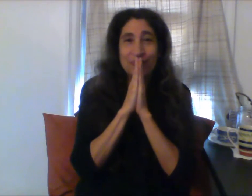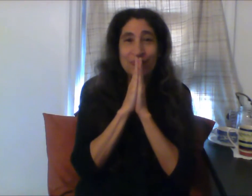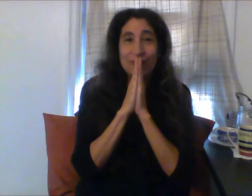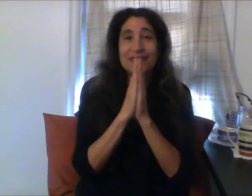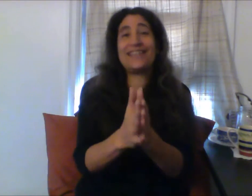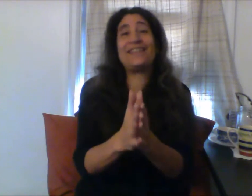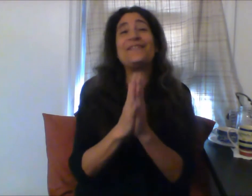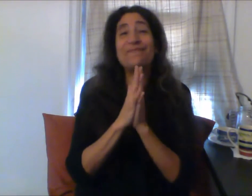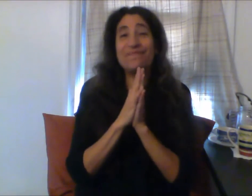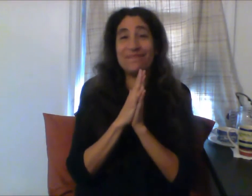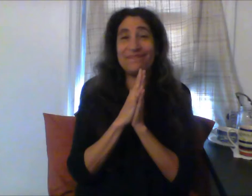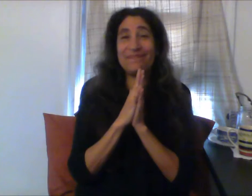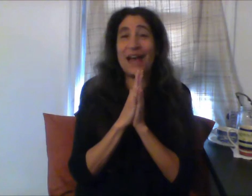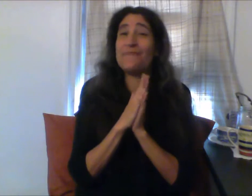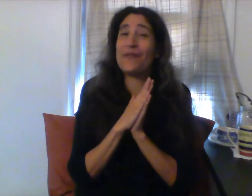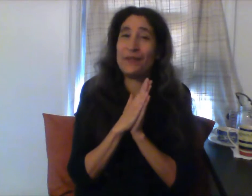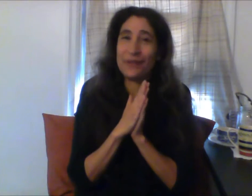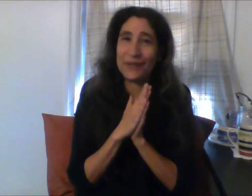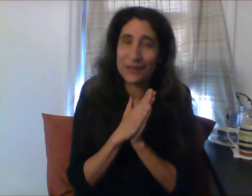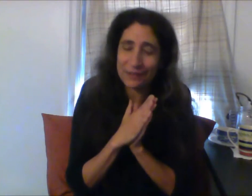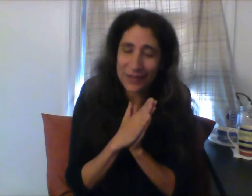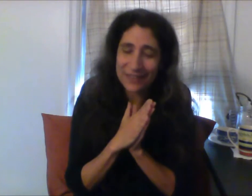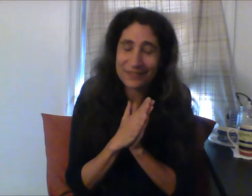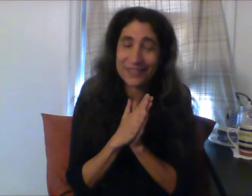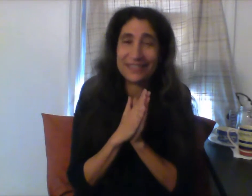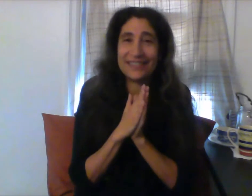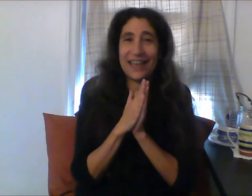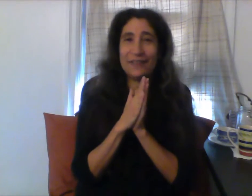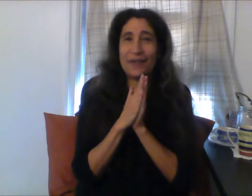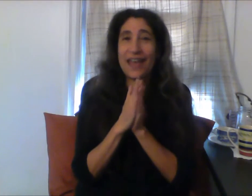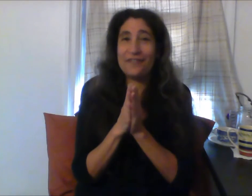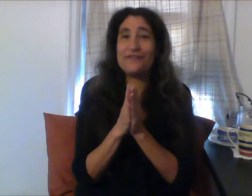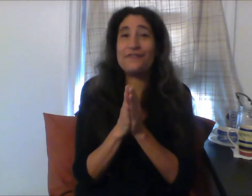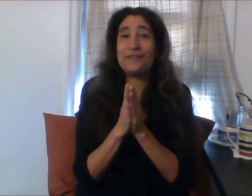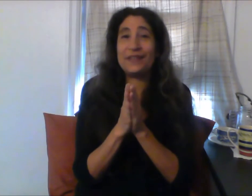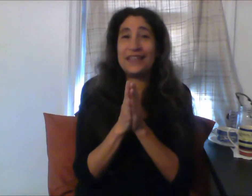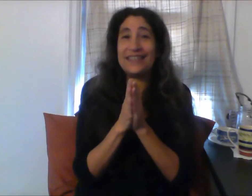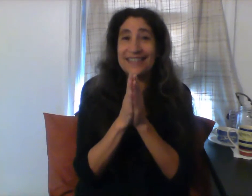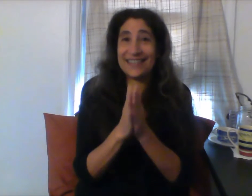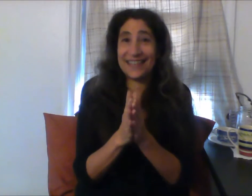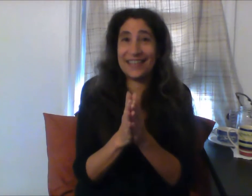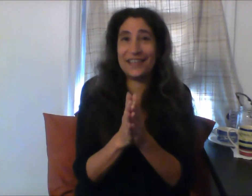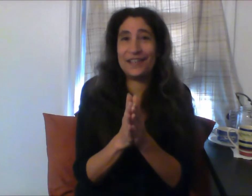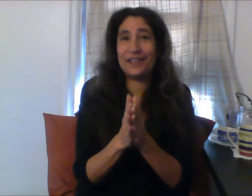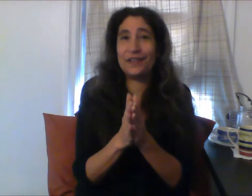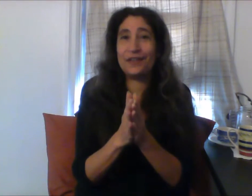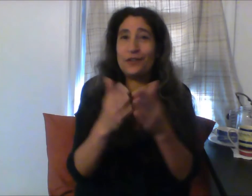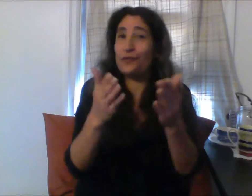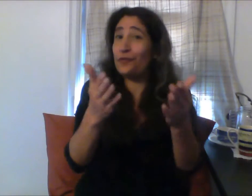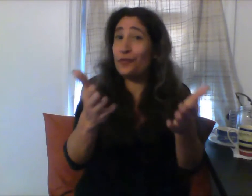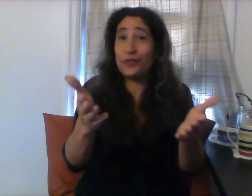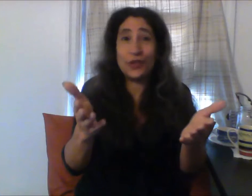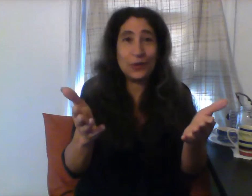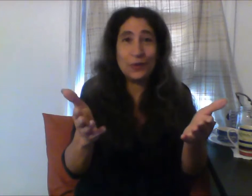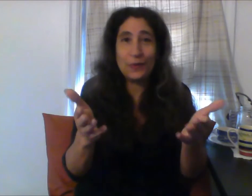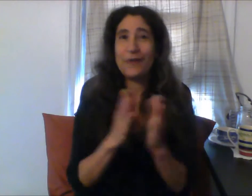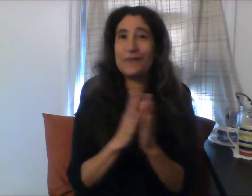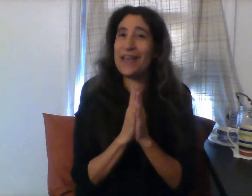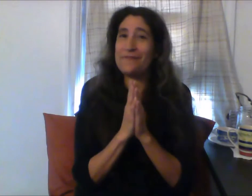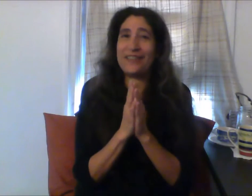So I'm very, very grateful today for every single view, for every